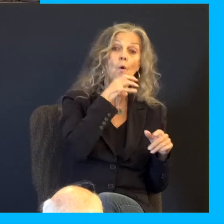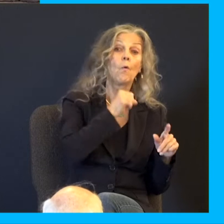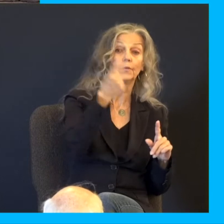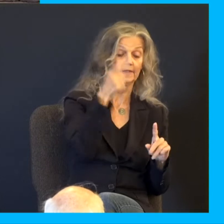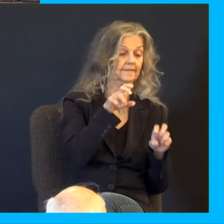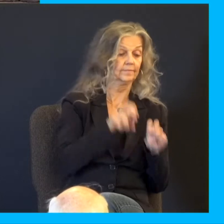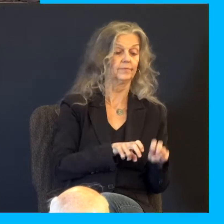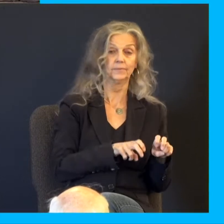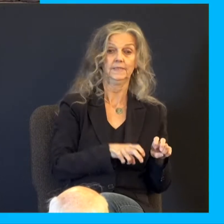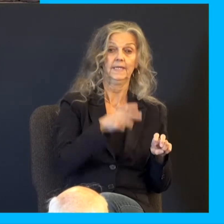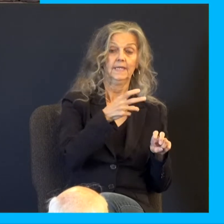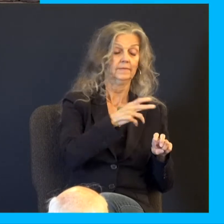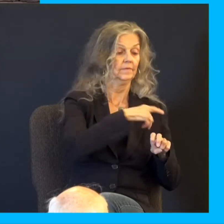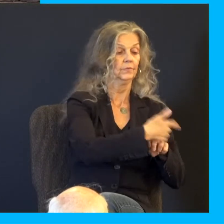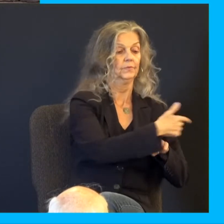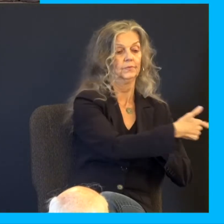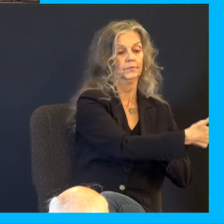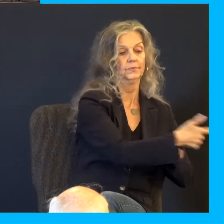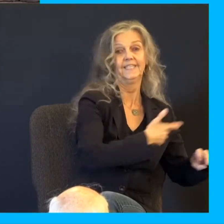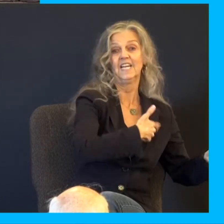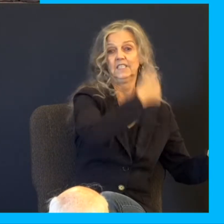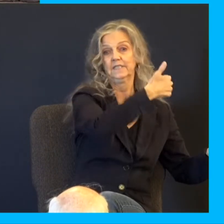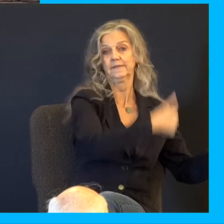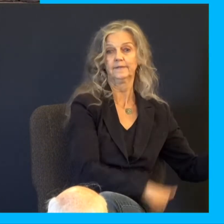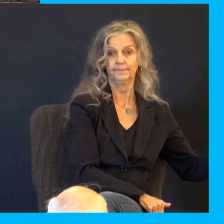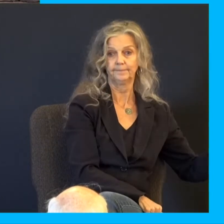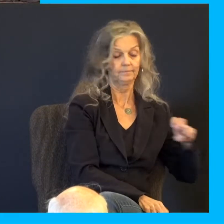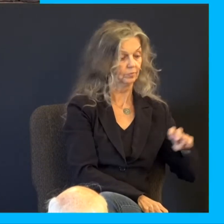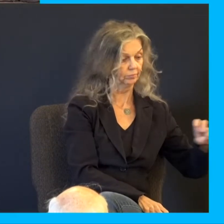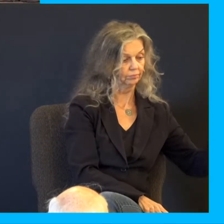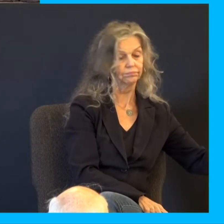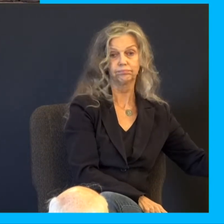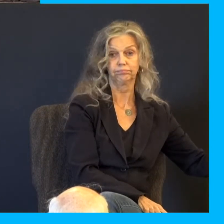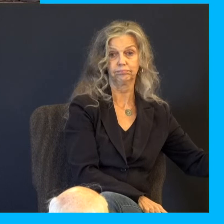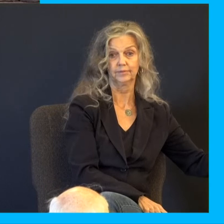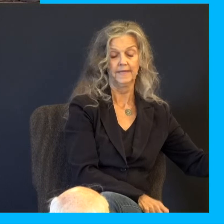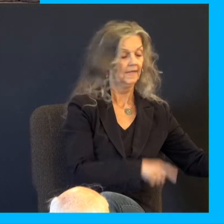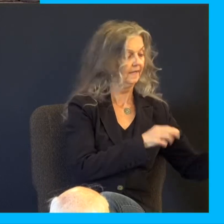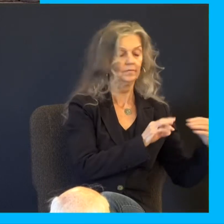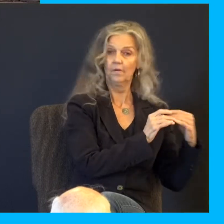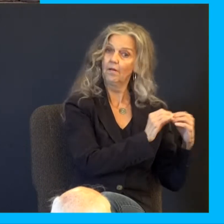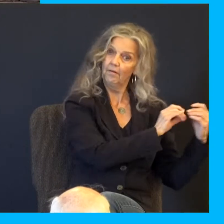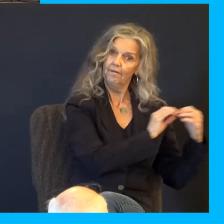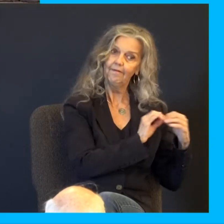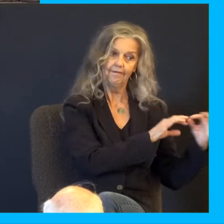his youth, again, roughly one in forty million, to get these guys in the exact order. And they marveled one at another. And he took, and he sent